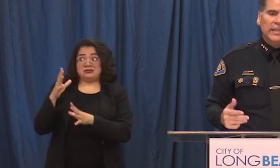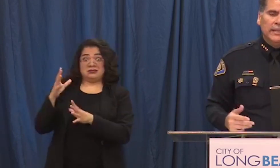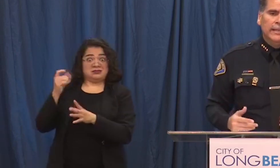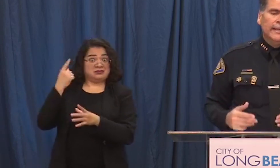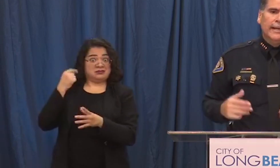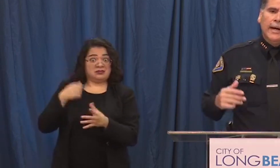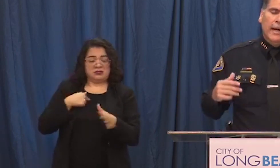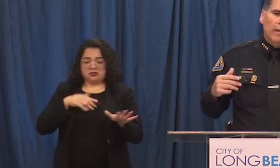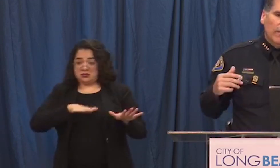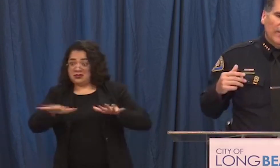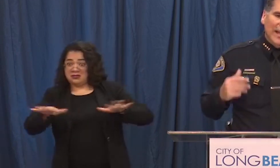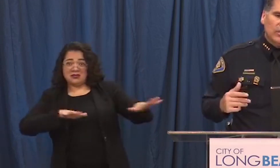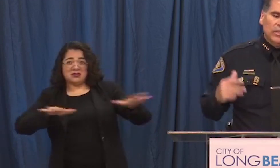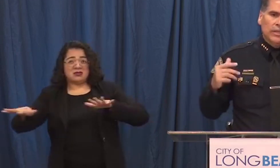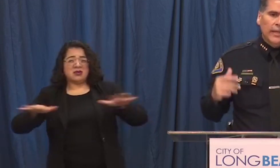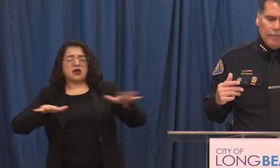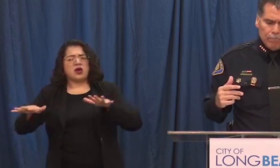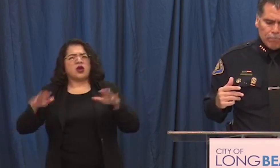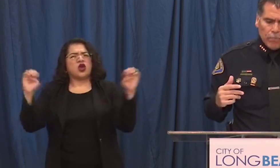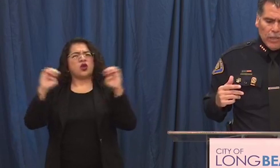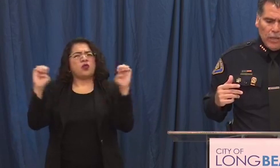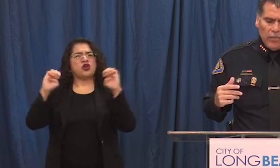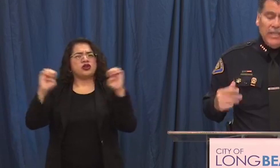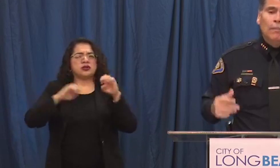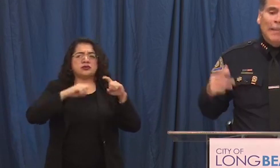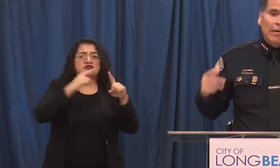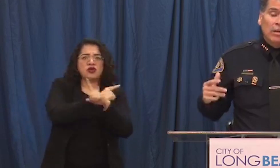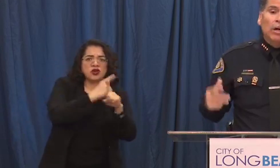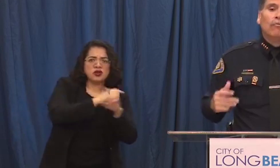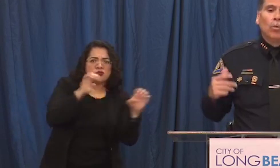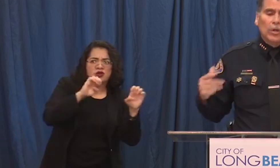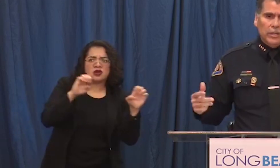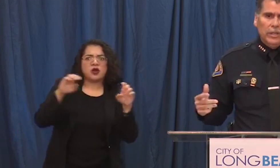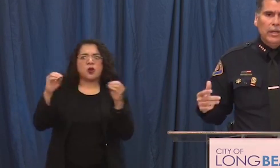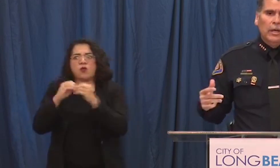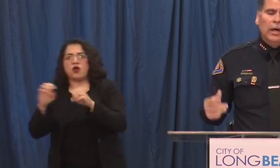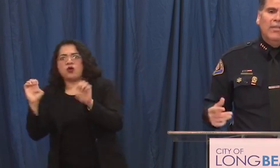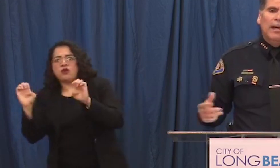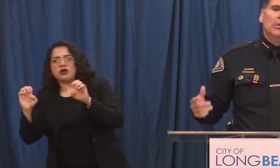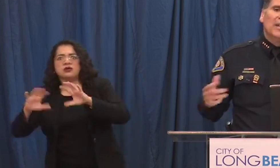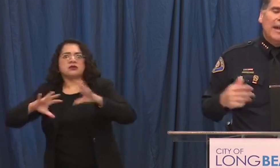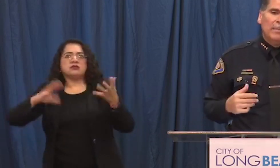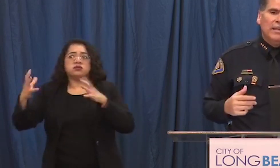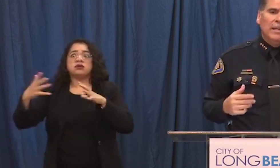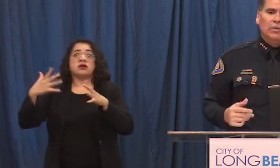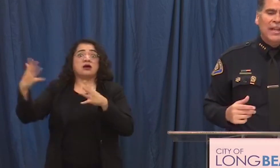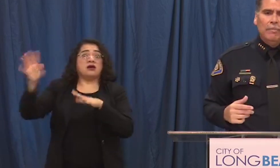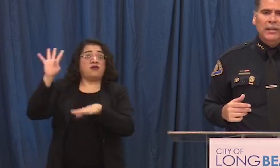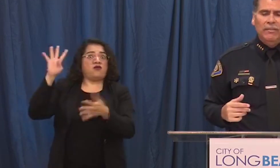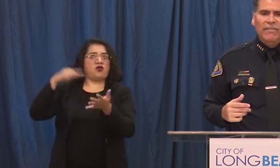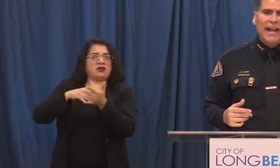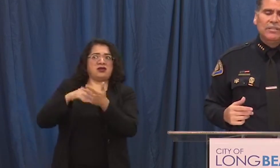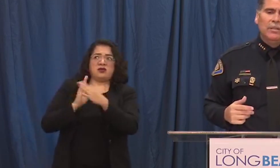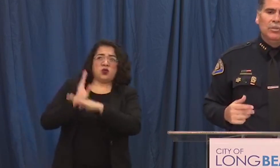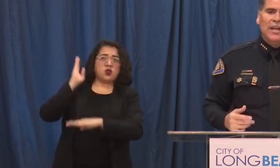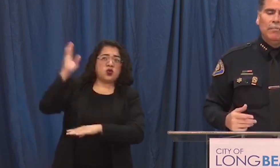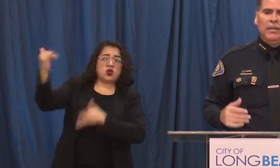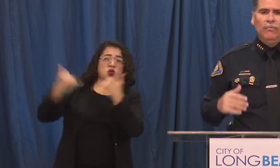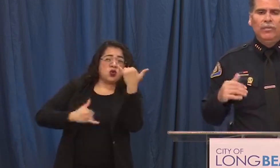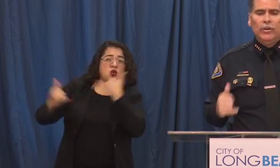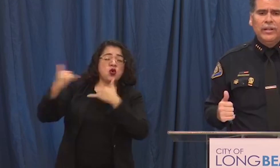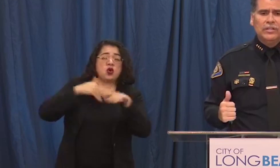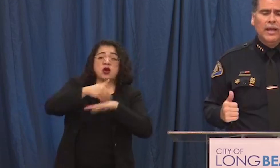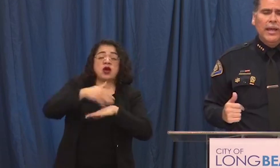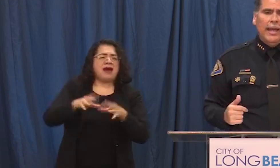involved in uh that's um the amount of work uh that was happening it was happening fast it was